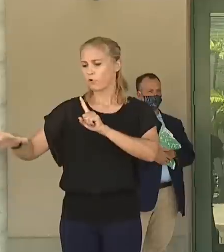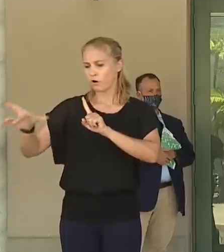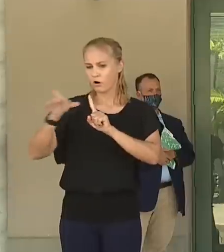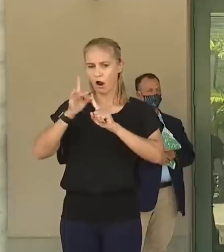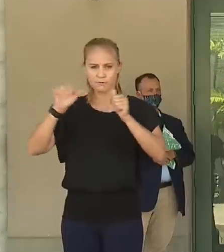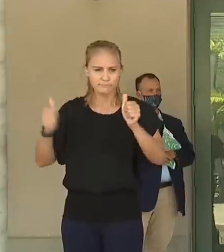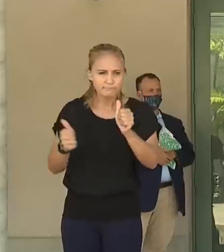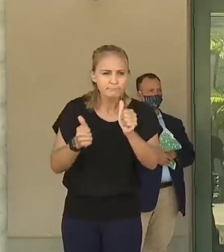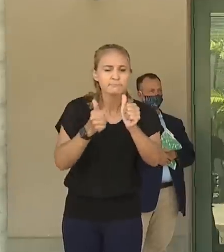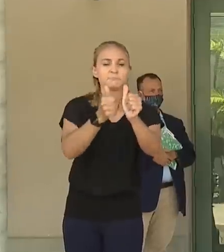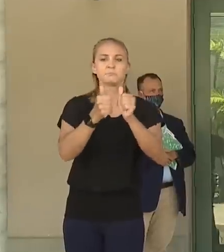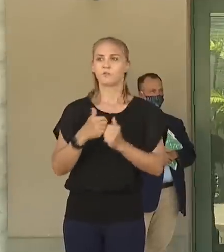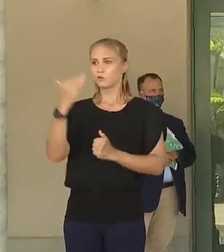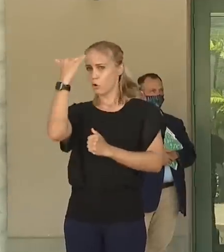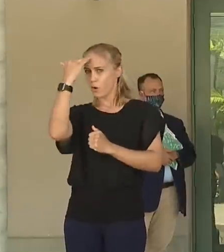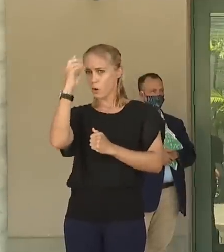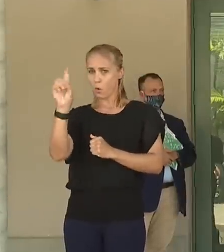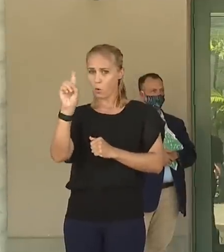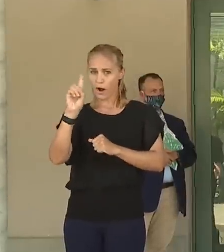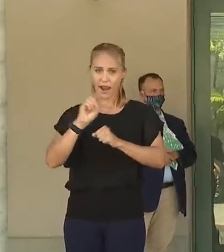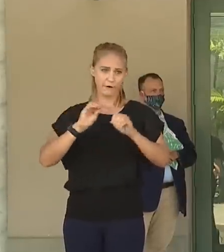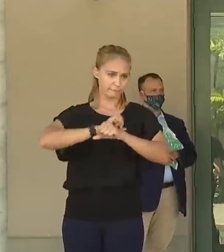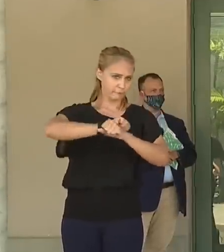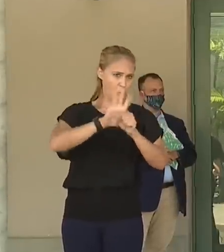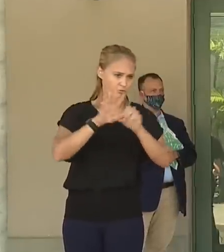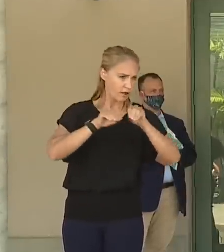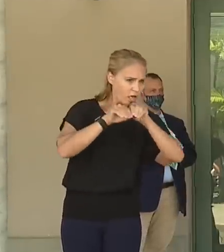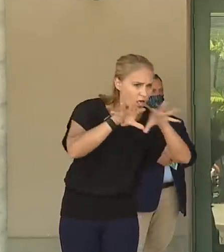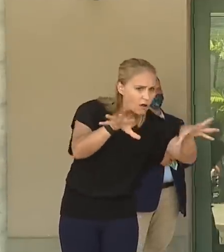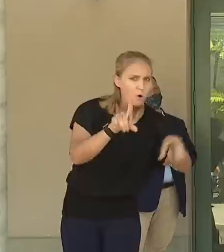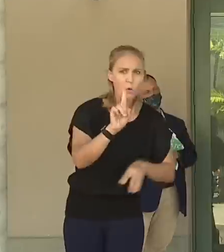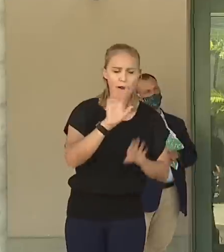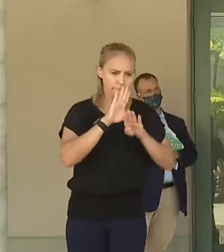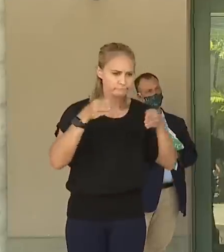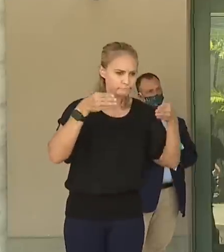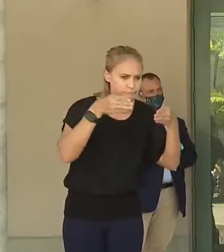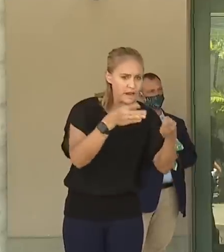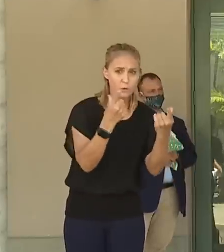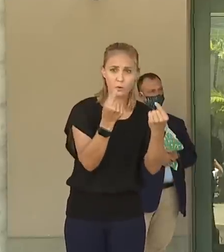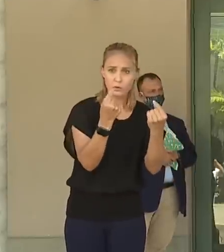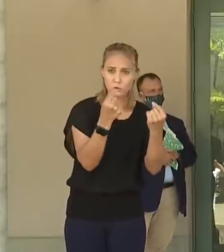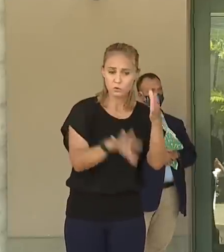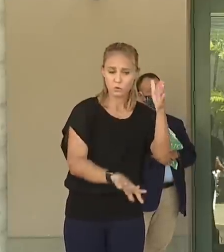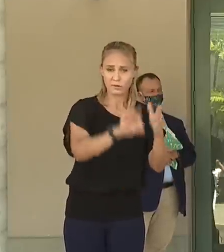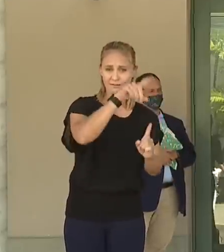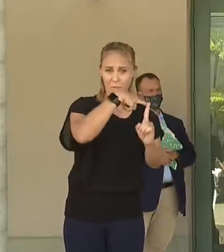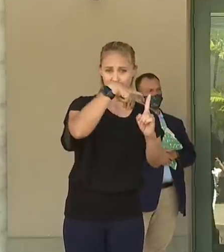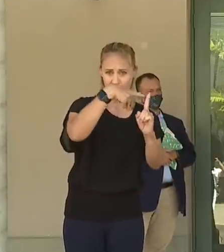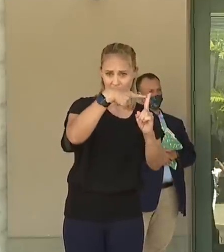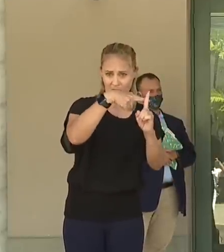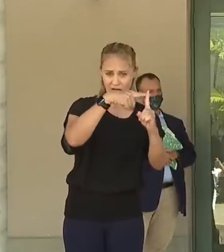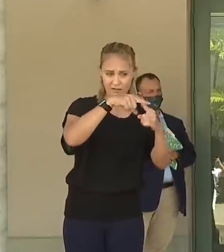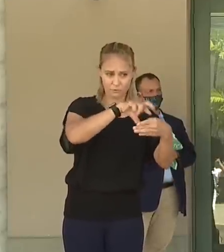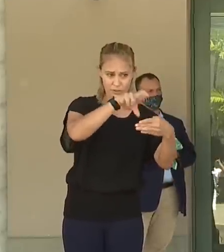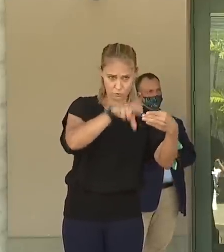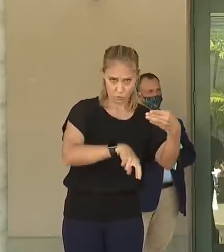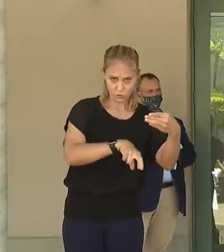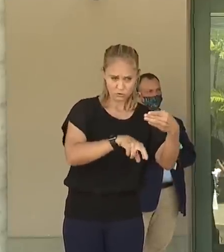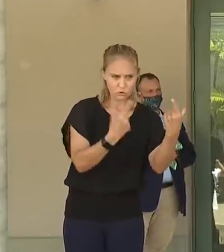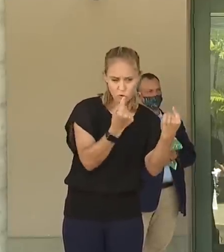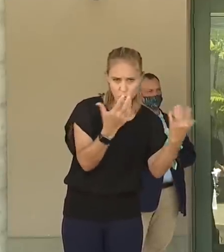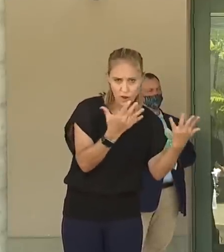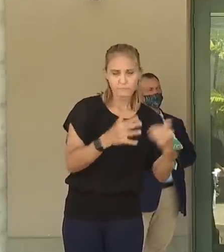tracing. So we know where the virus is. We know what we need to do when we find positives, which leads to the third